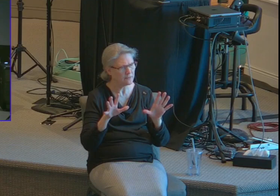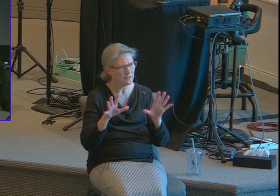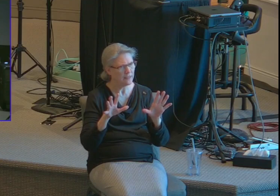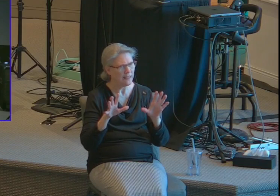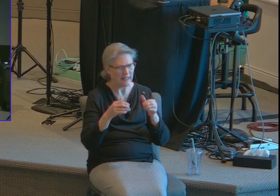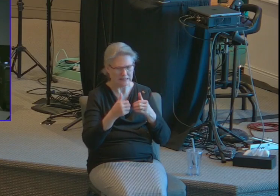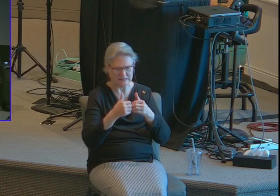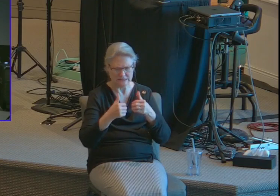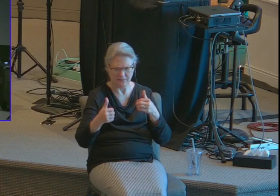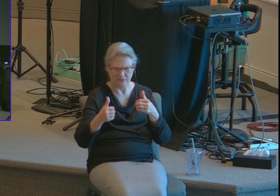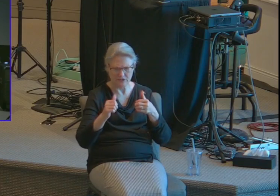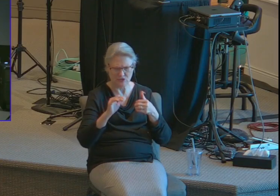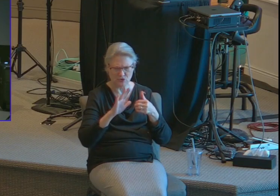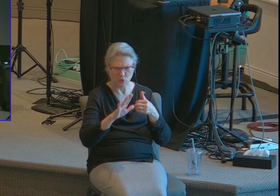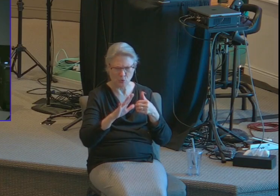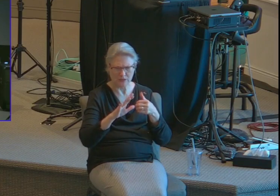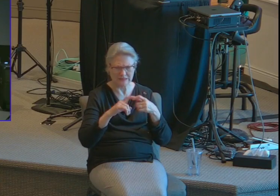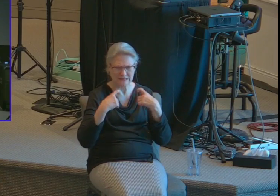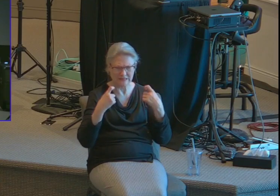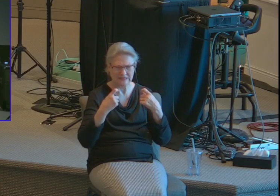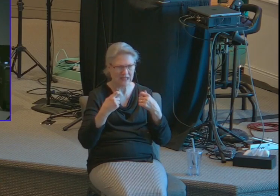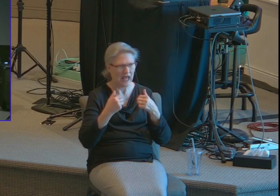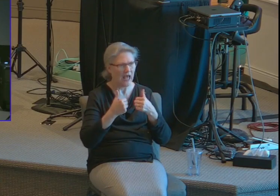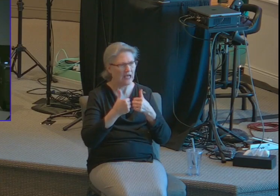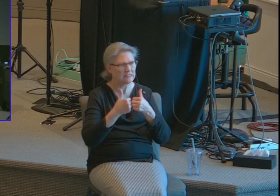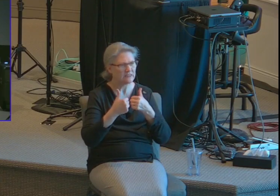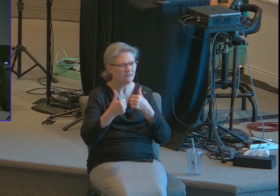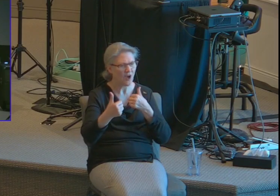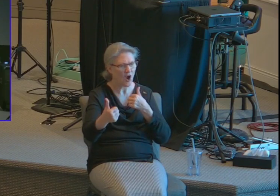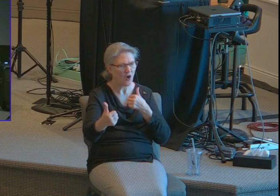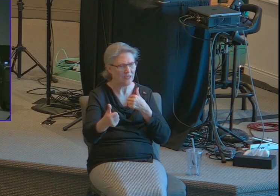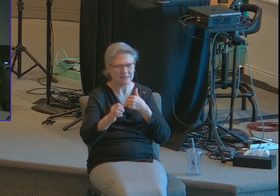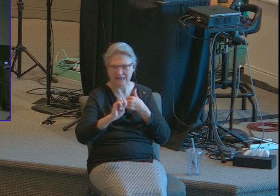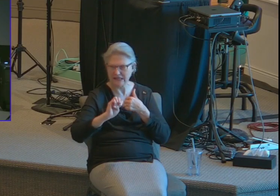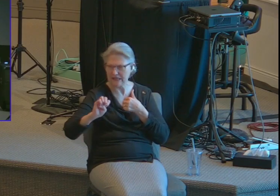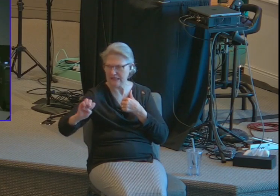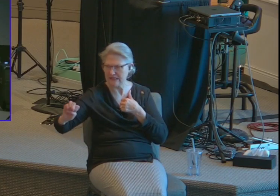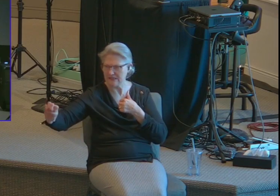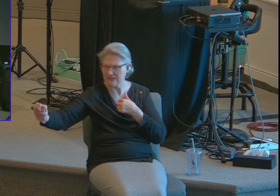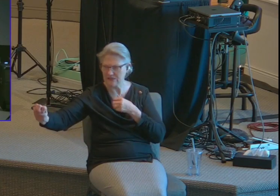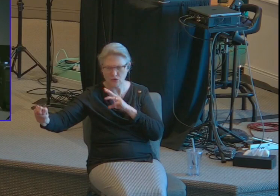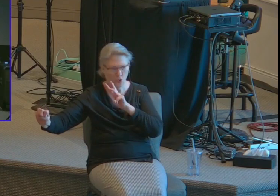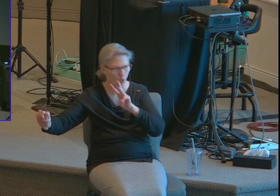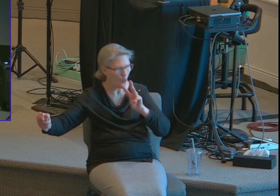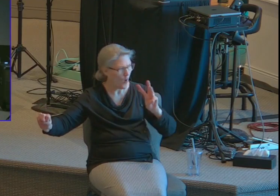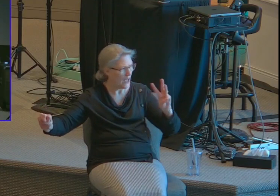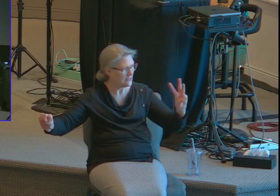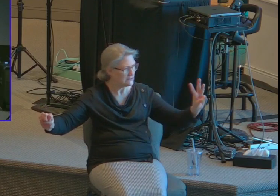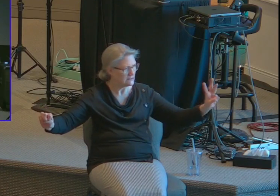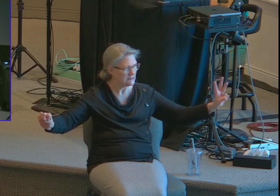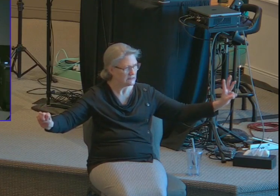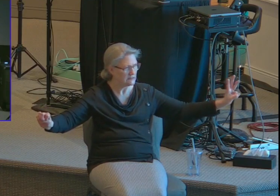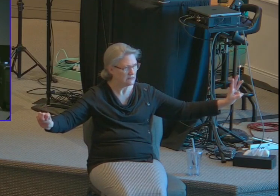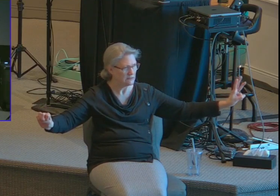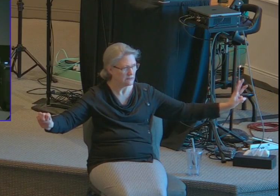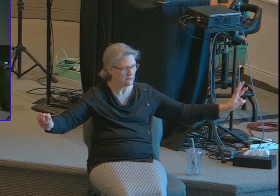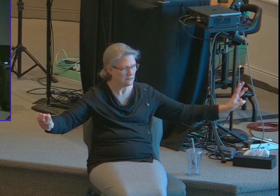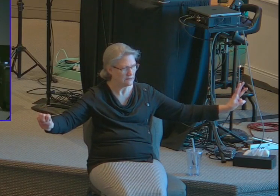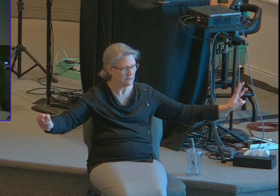separates your sins as far as the east is from the west